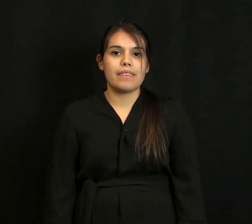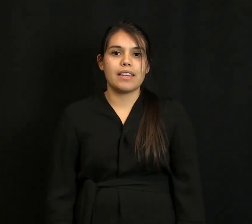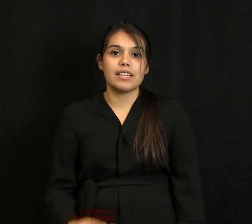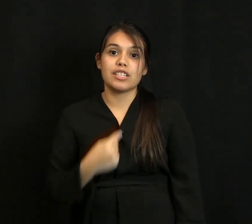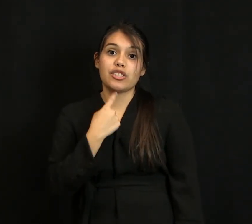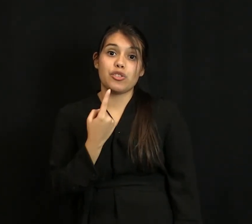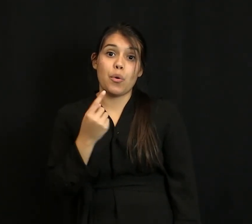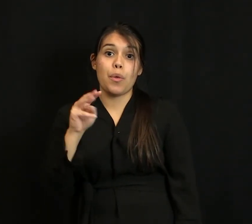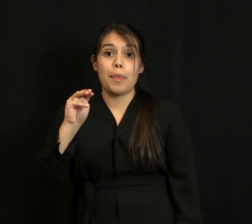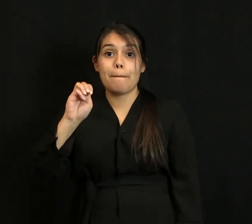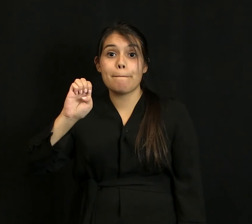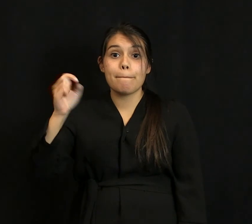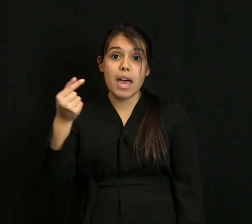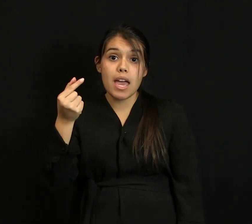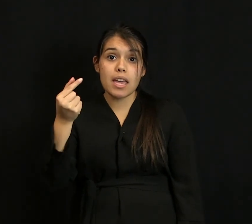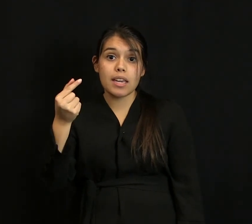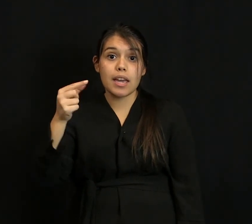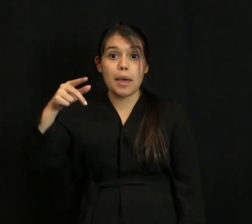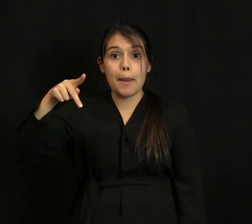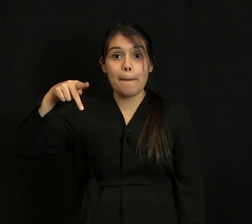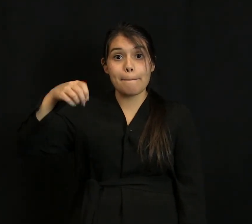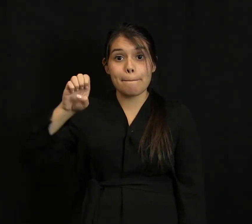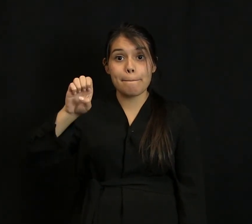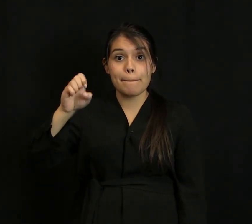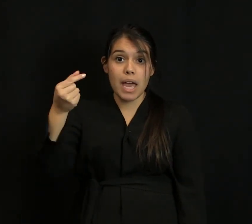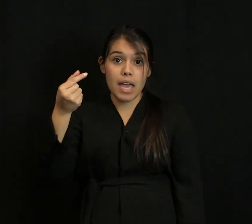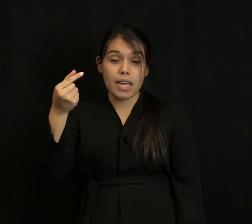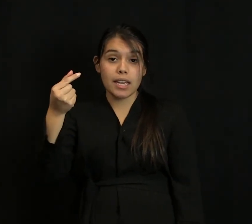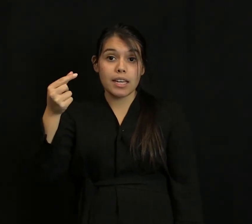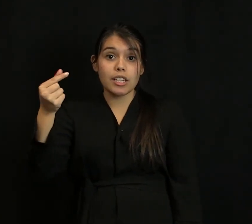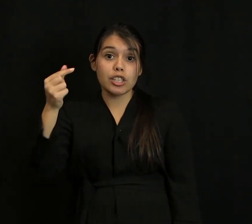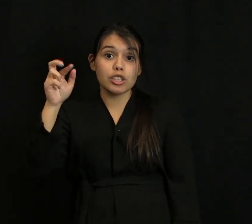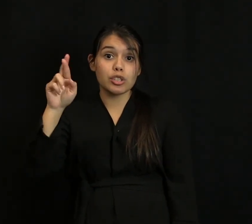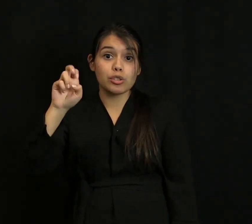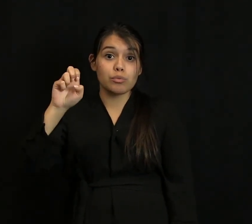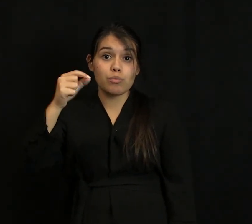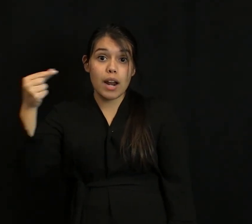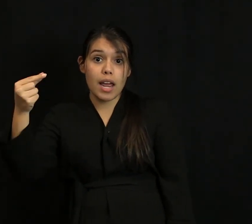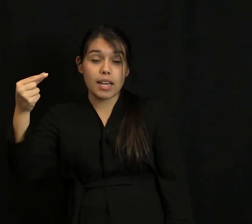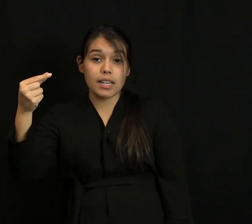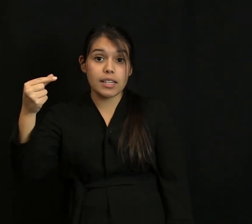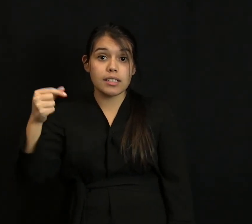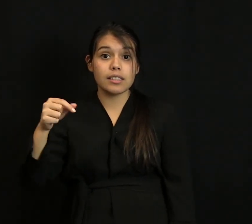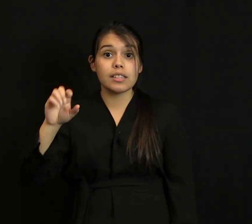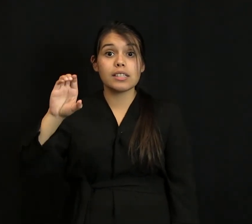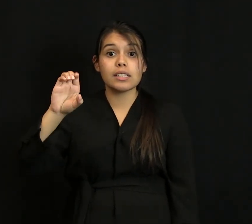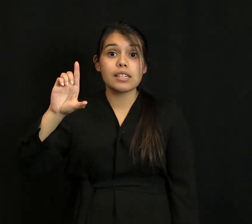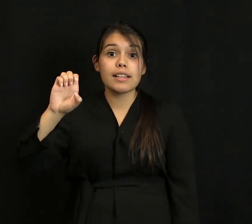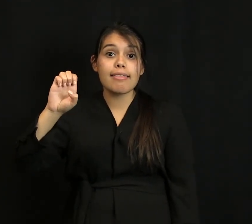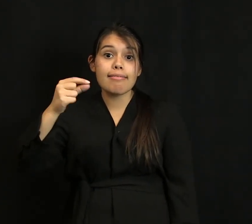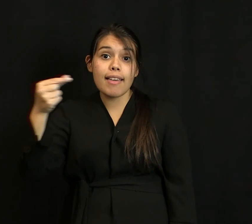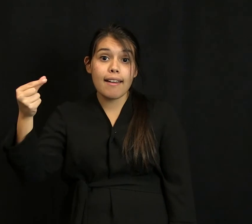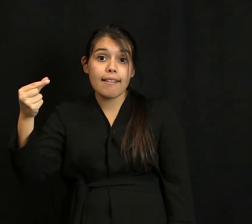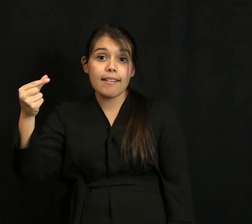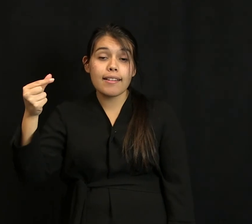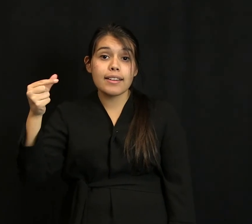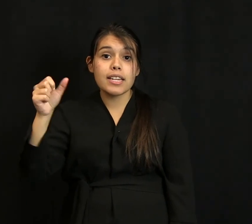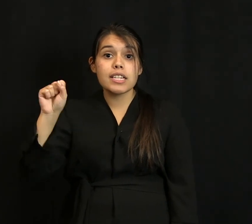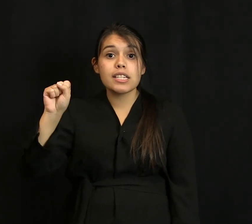I told Meg, and Peg, and Greg, and Clegg, and Shell, and